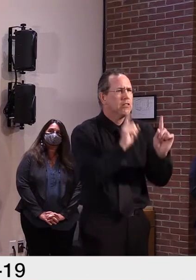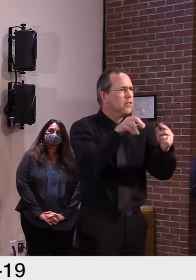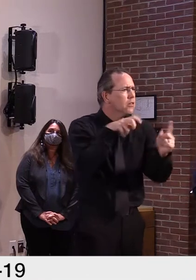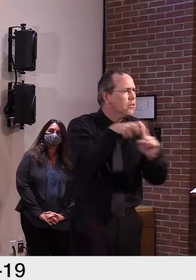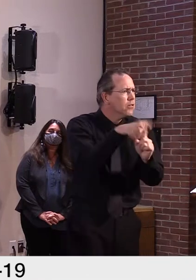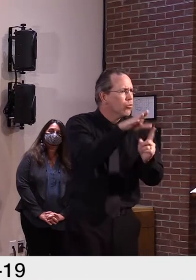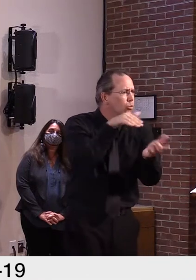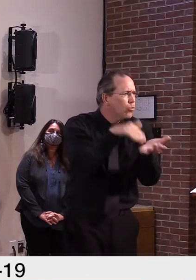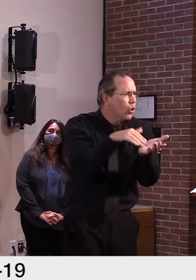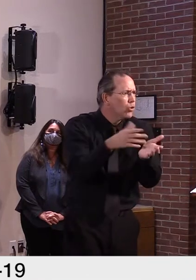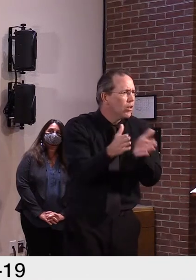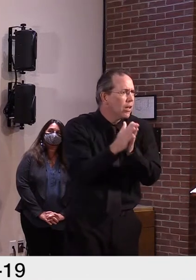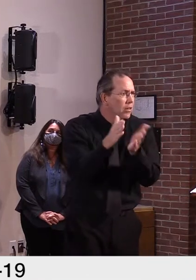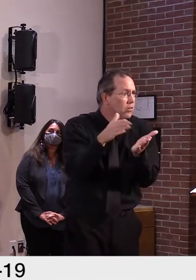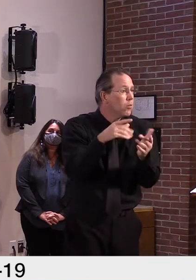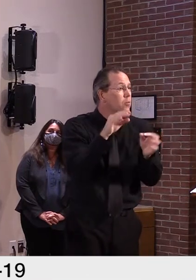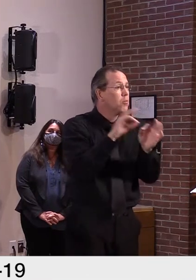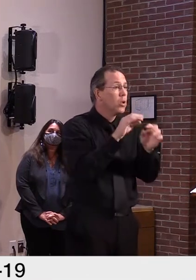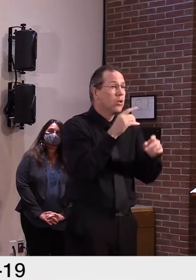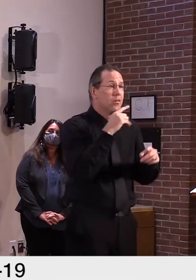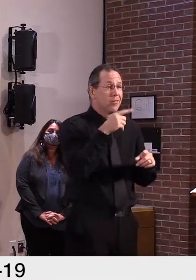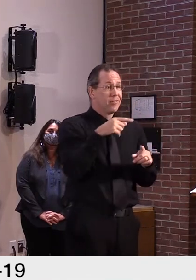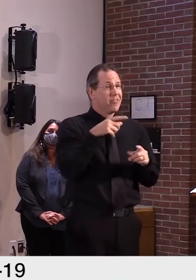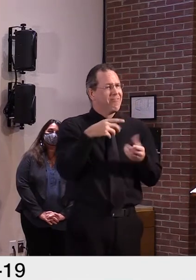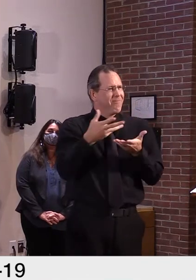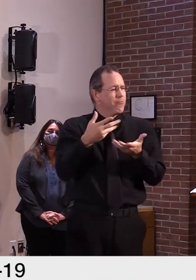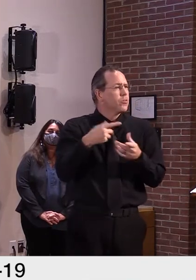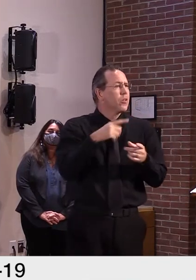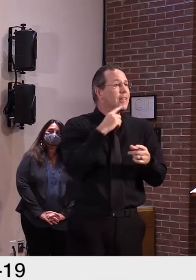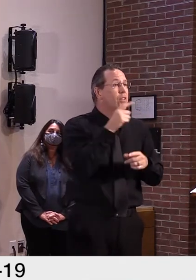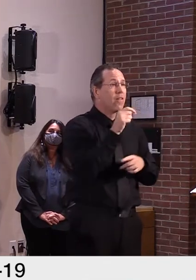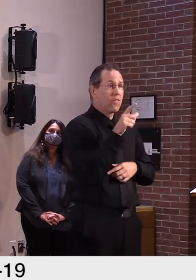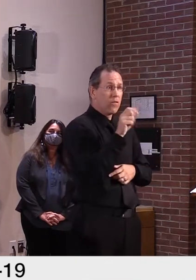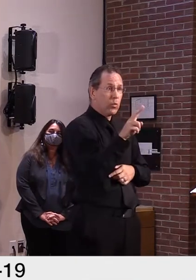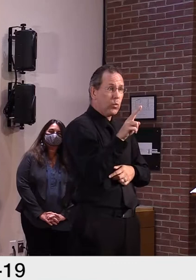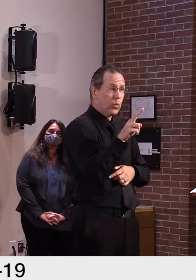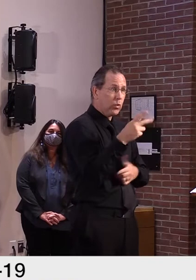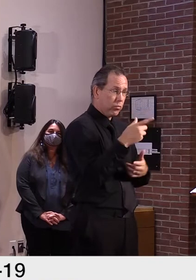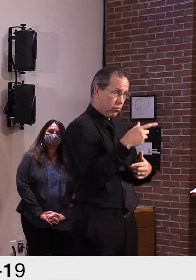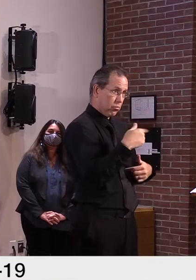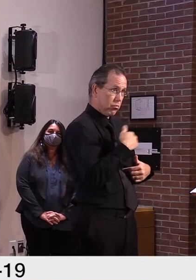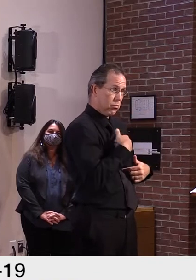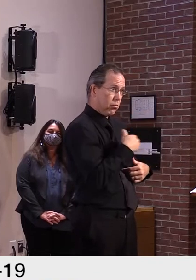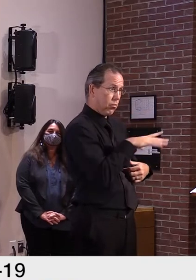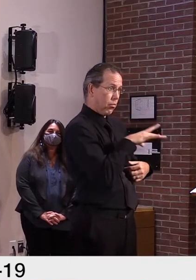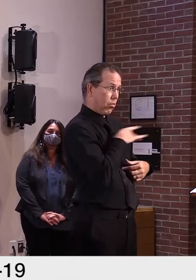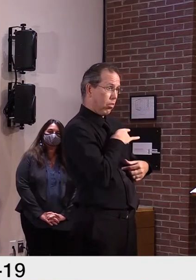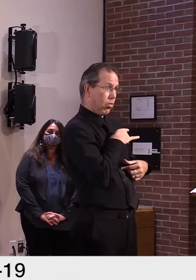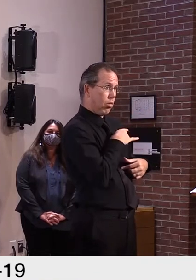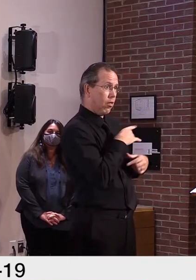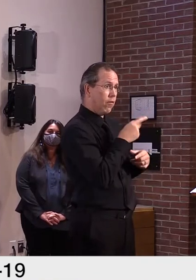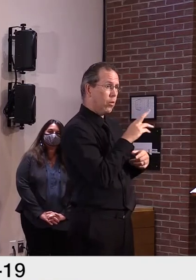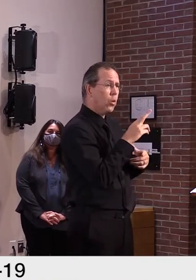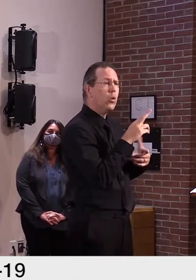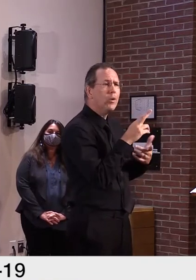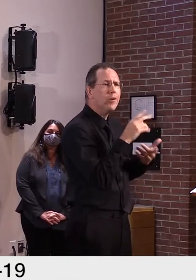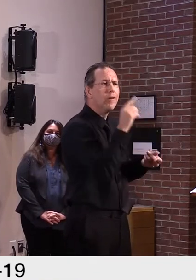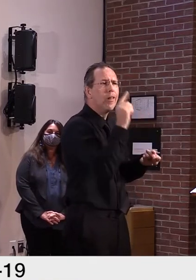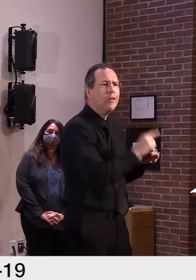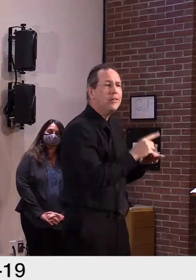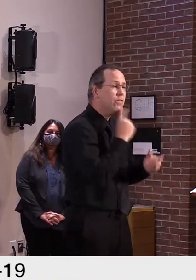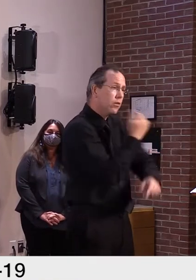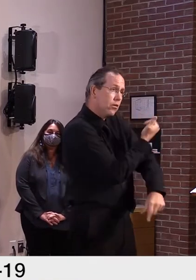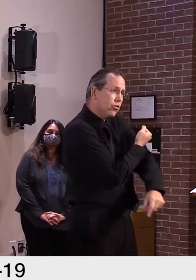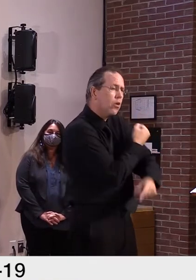a lifesaver if you have underlying severe illnesses and are at higher risk because it can help prevent the related